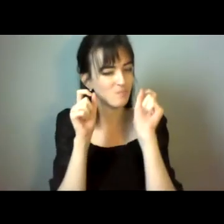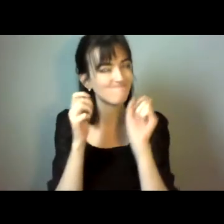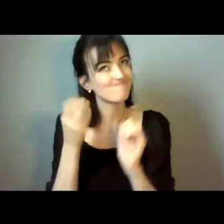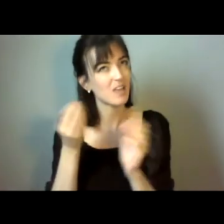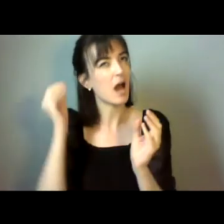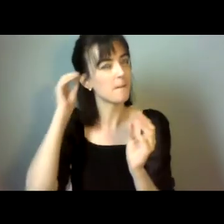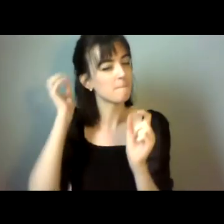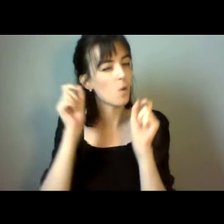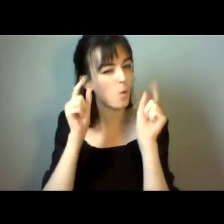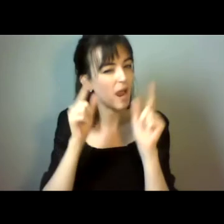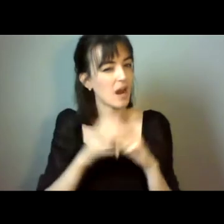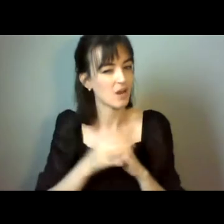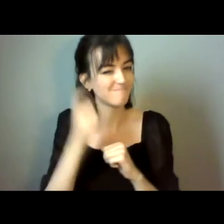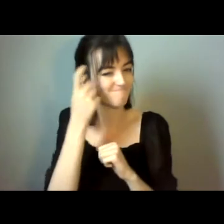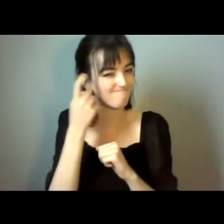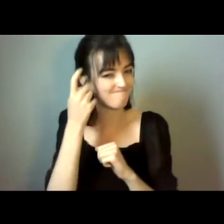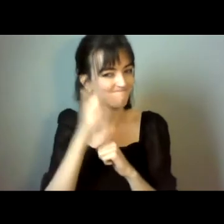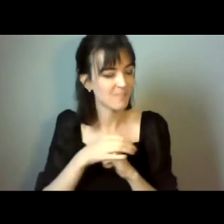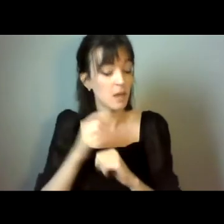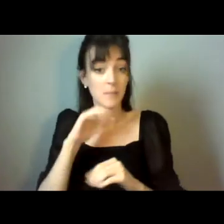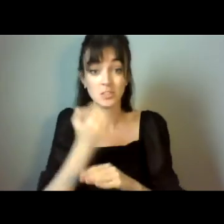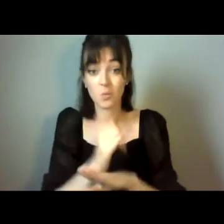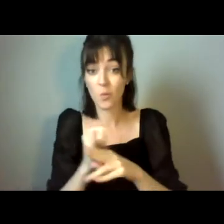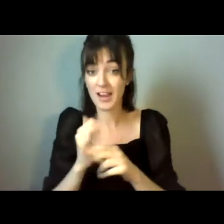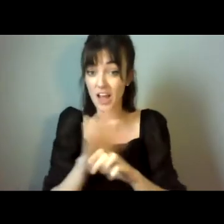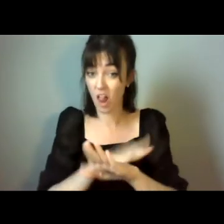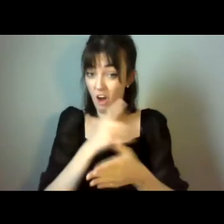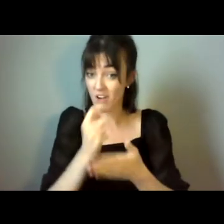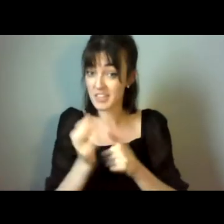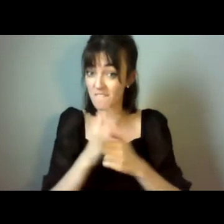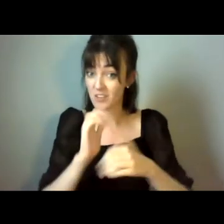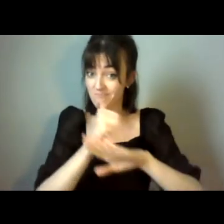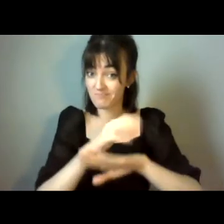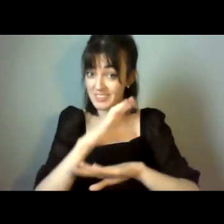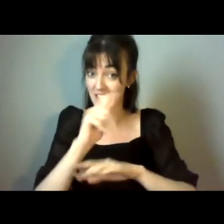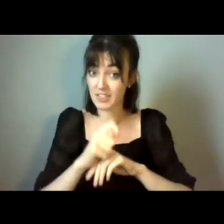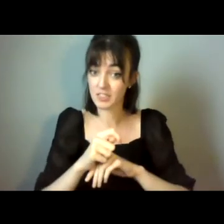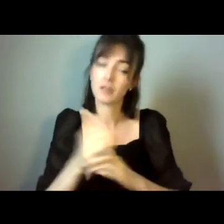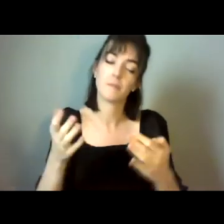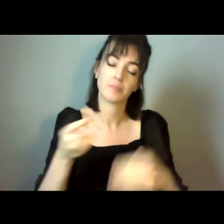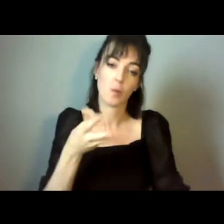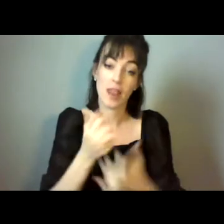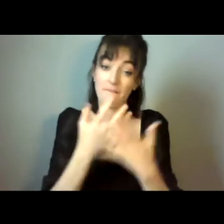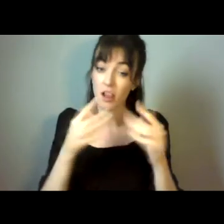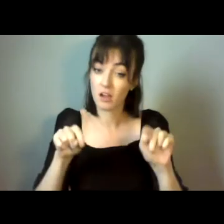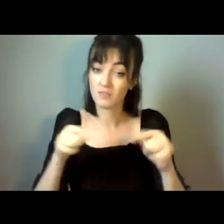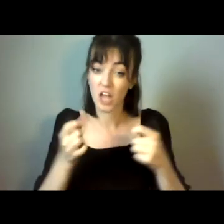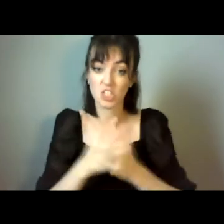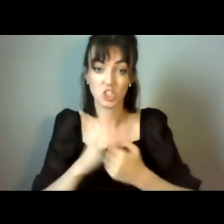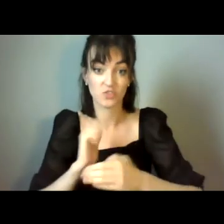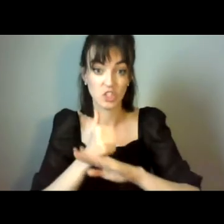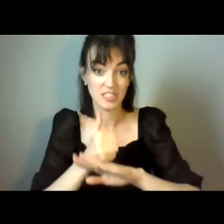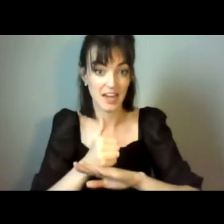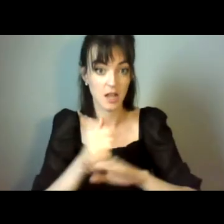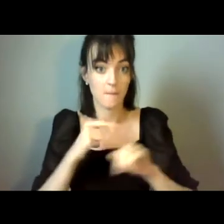I'm waiting so long for it. Look, there'll be many challenges to fully implement the legislation. We need to ensure our rights are met as people with